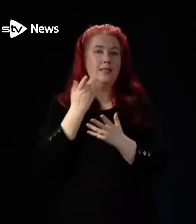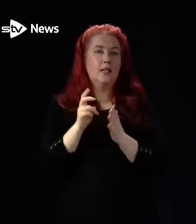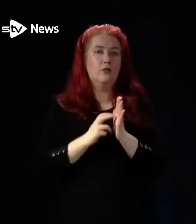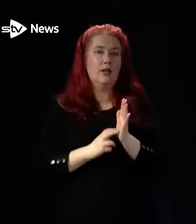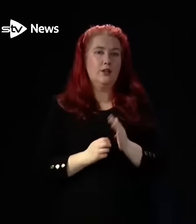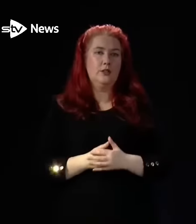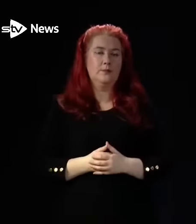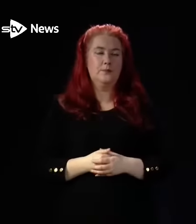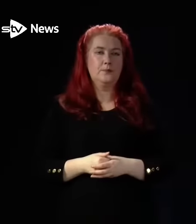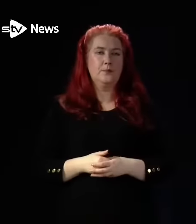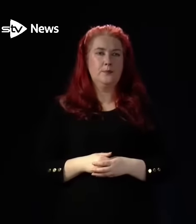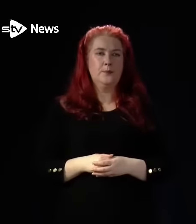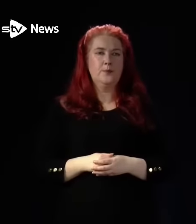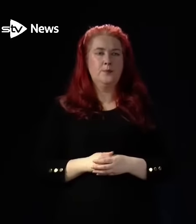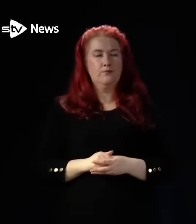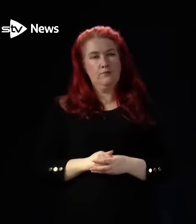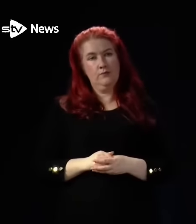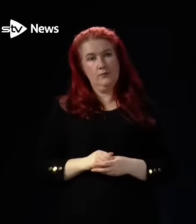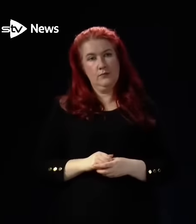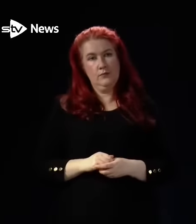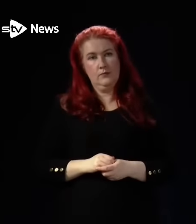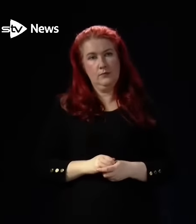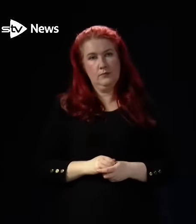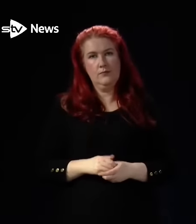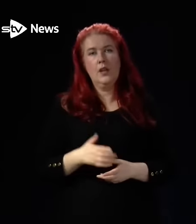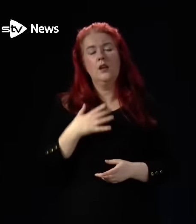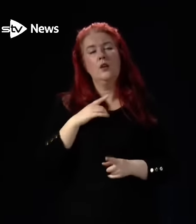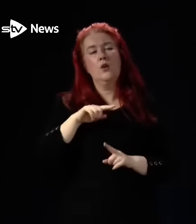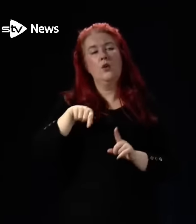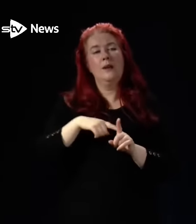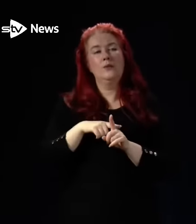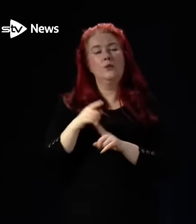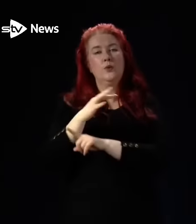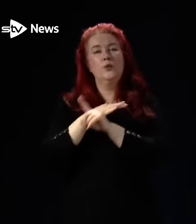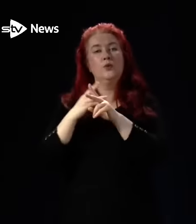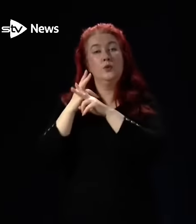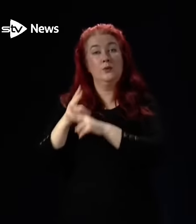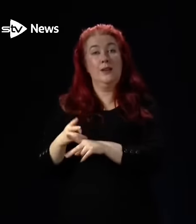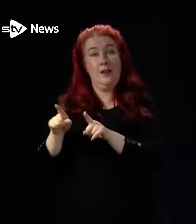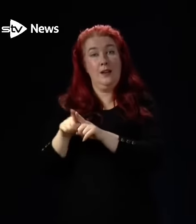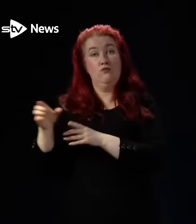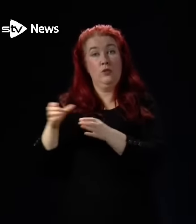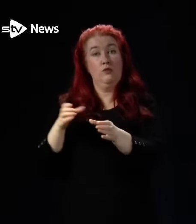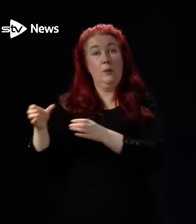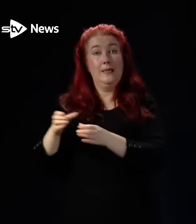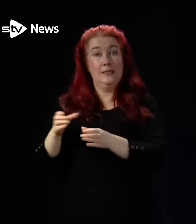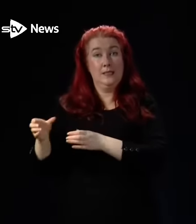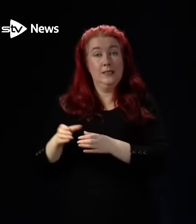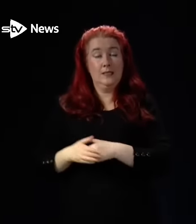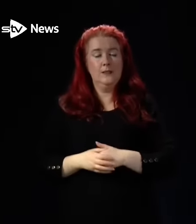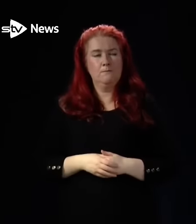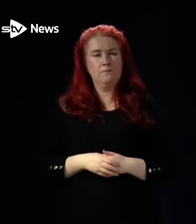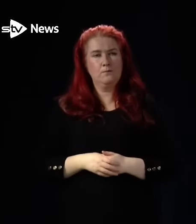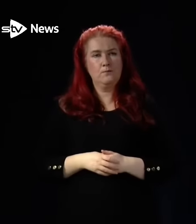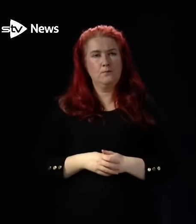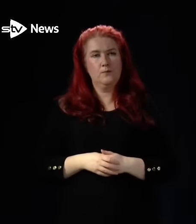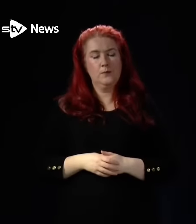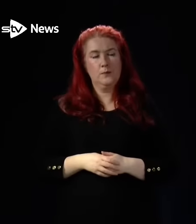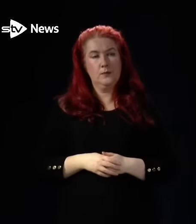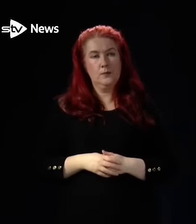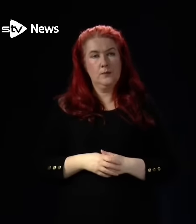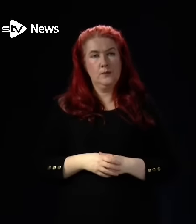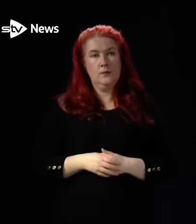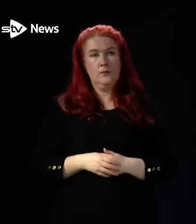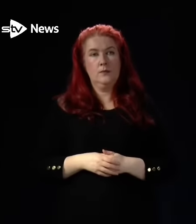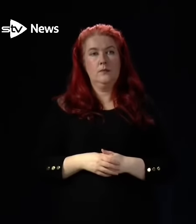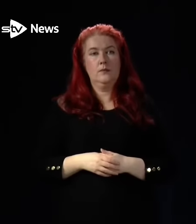Hi, thank you. And just to go back to social care and recruitment, if you look at the NHS